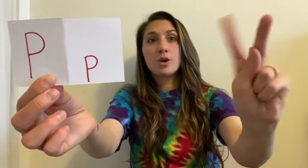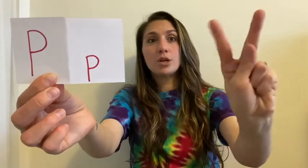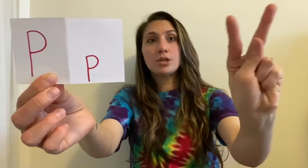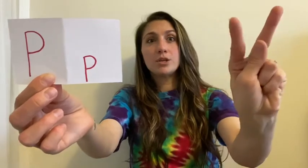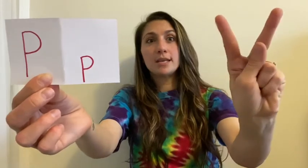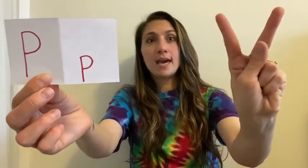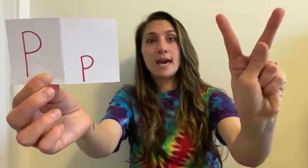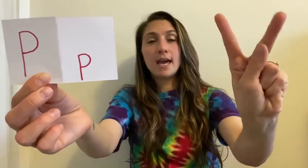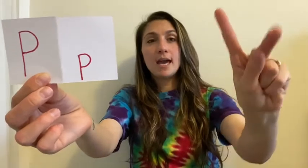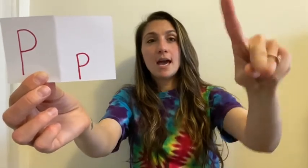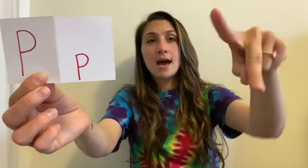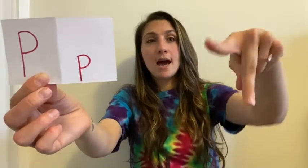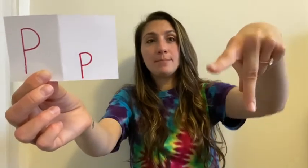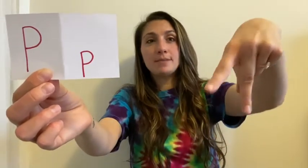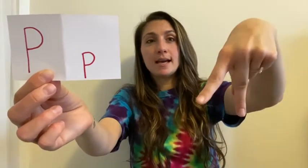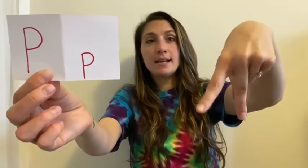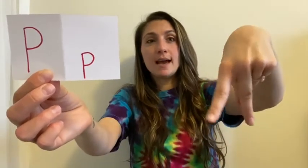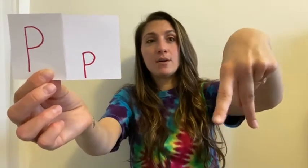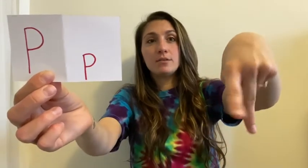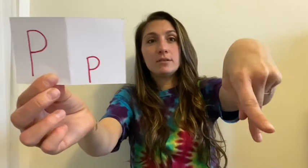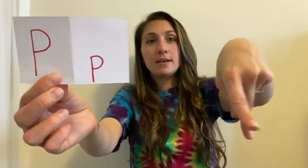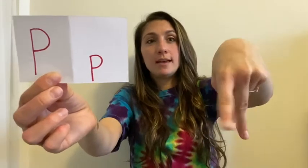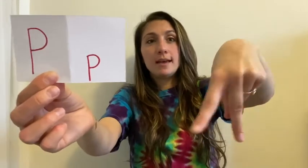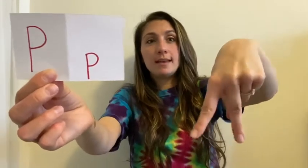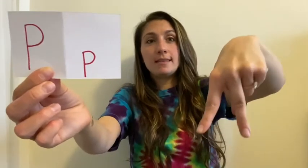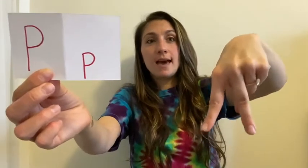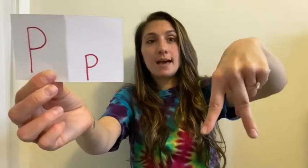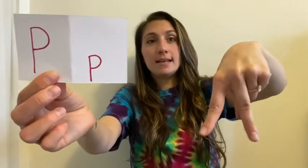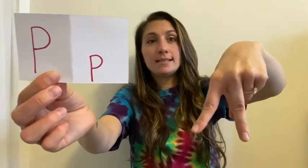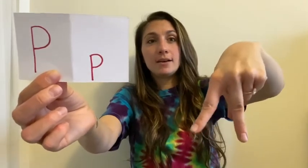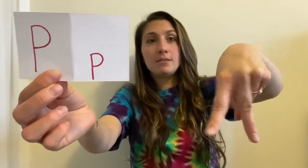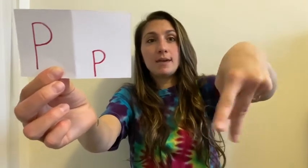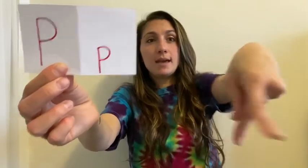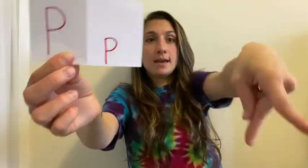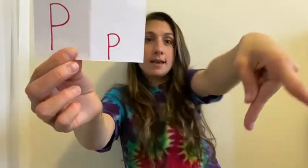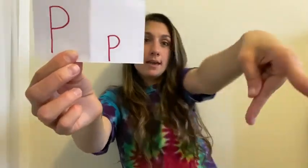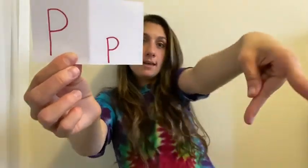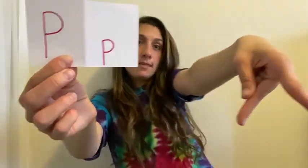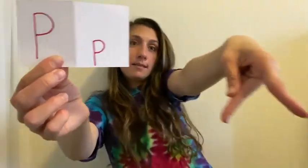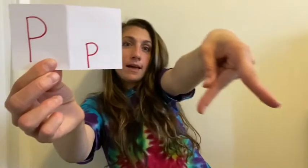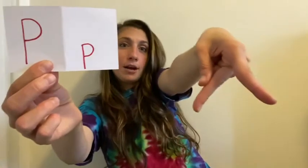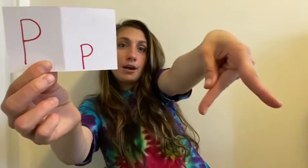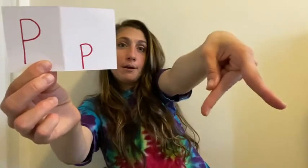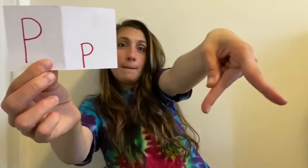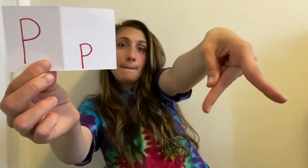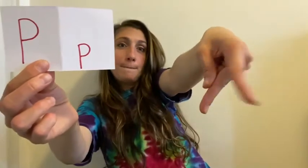gonna turn the K upside down. And that is how you make the letter P.